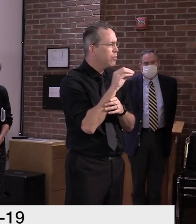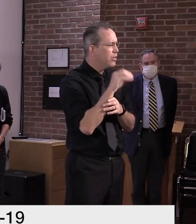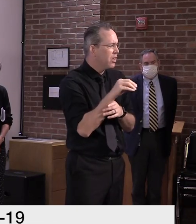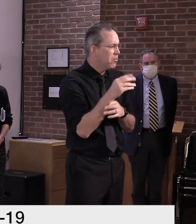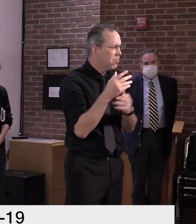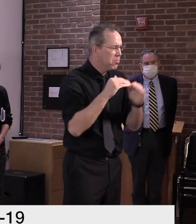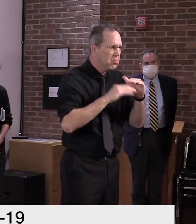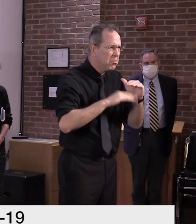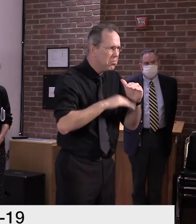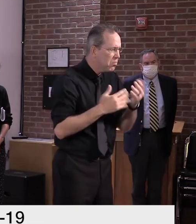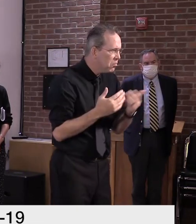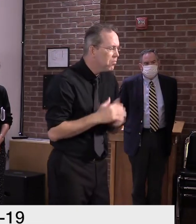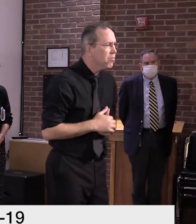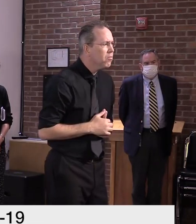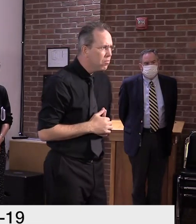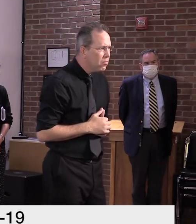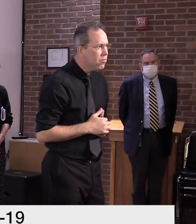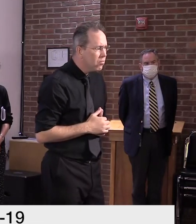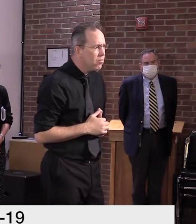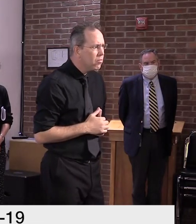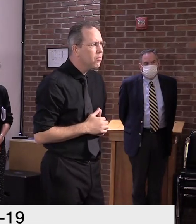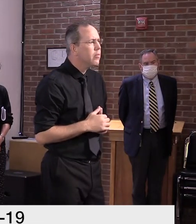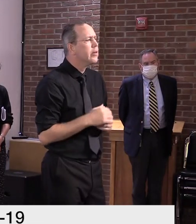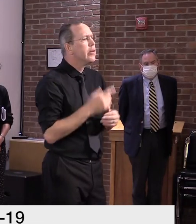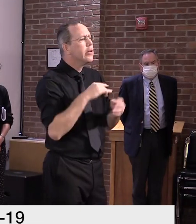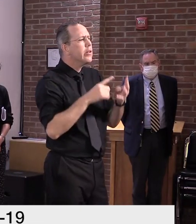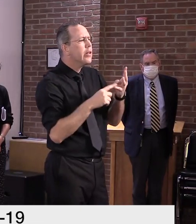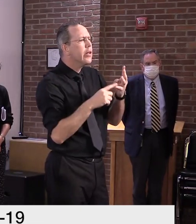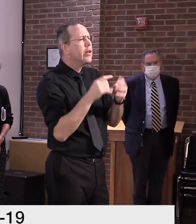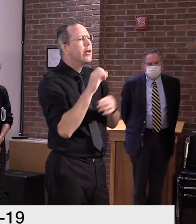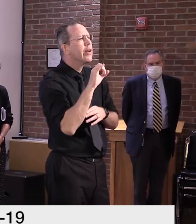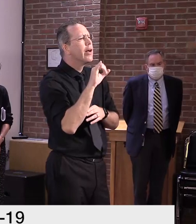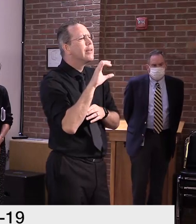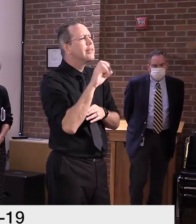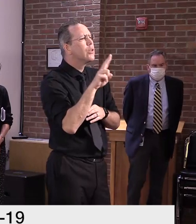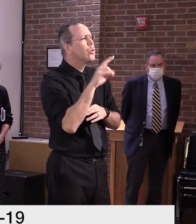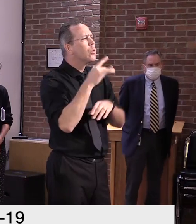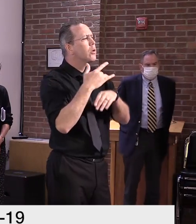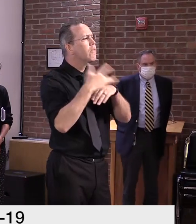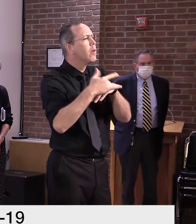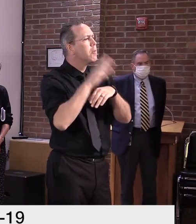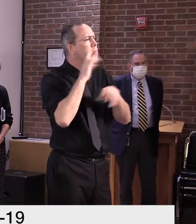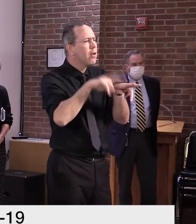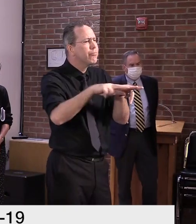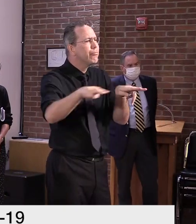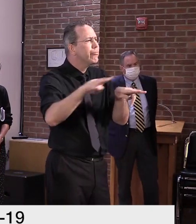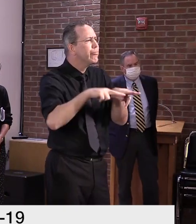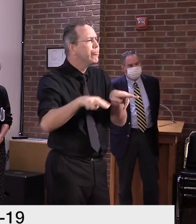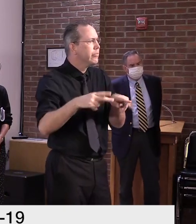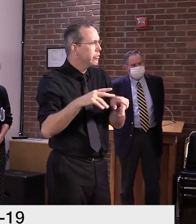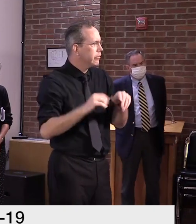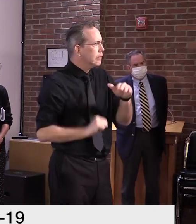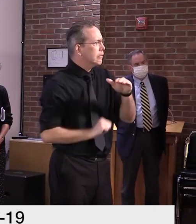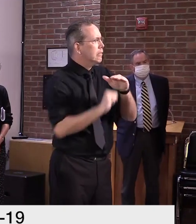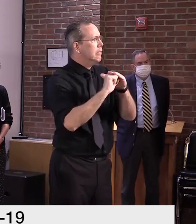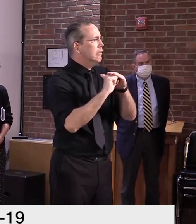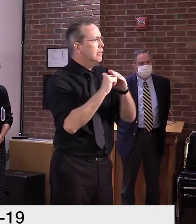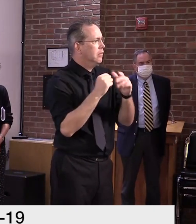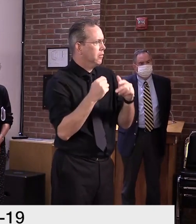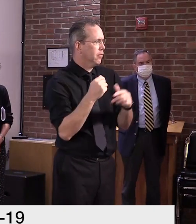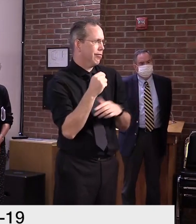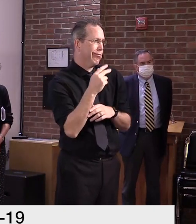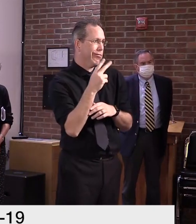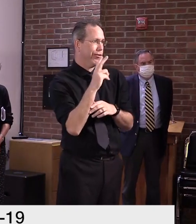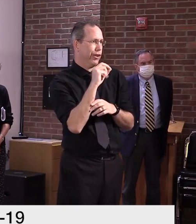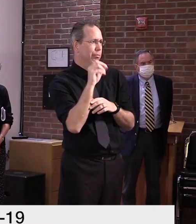Our fourth metric is hospital and critical care bed availability. And like we've seen in recent weeks, this continues to trend close